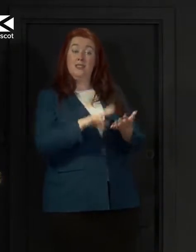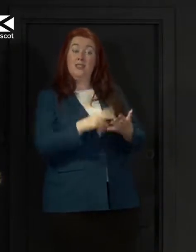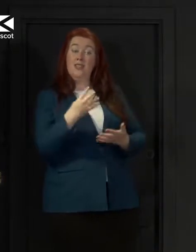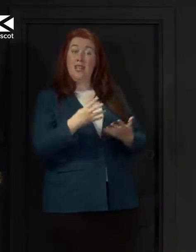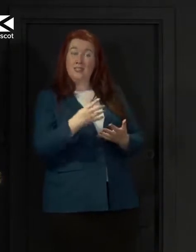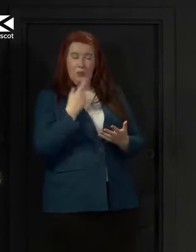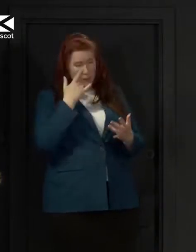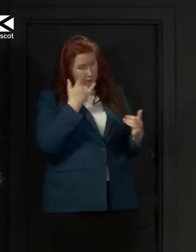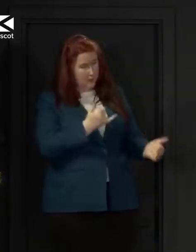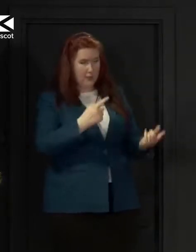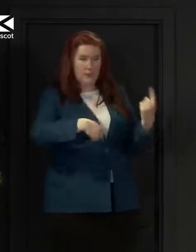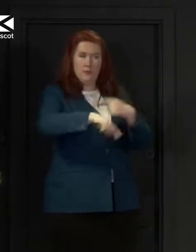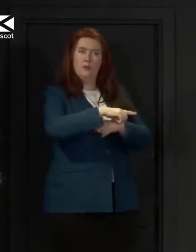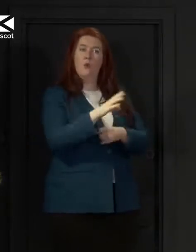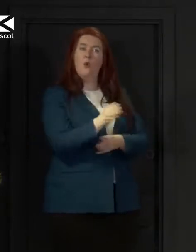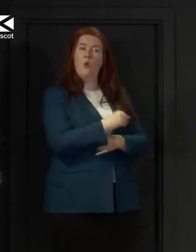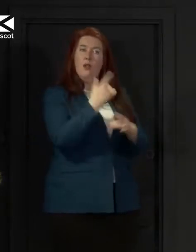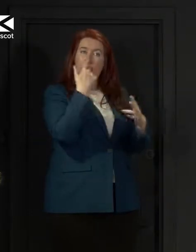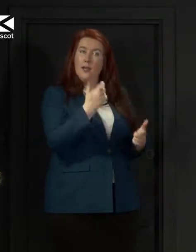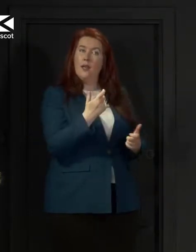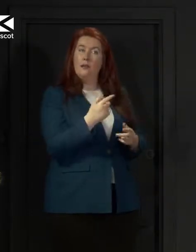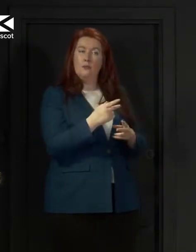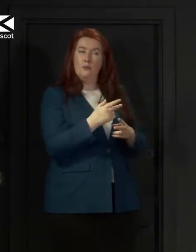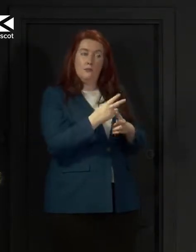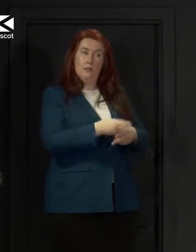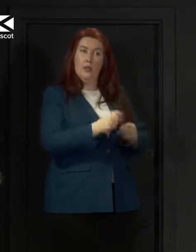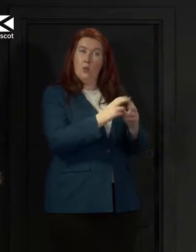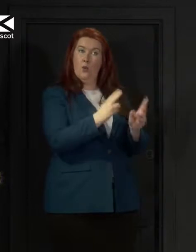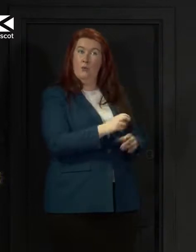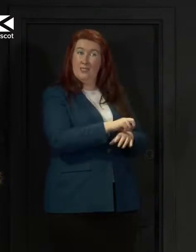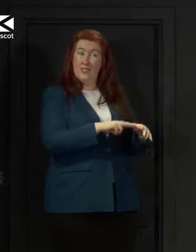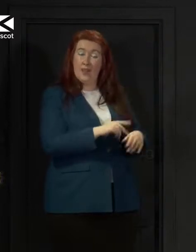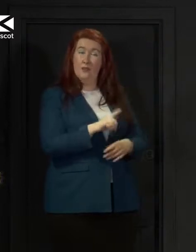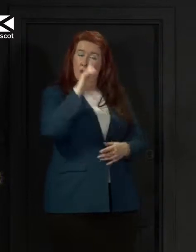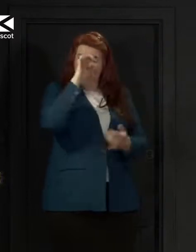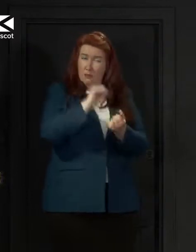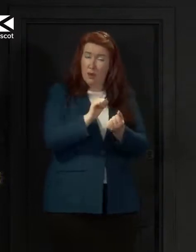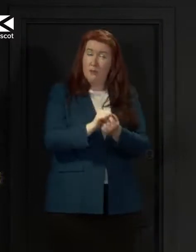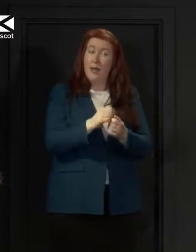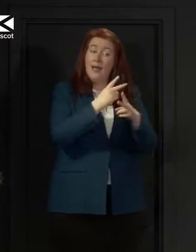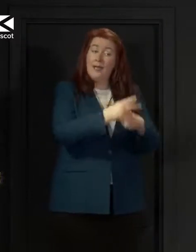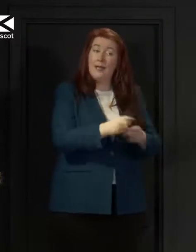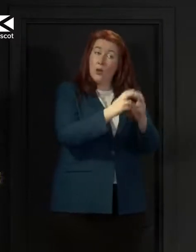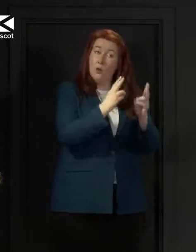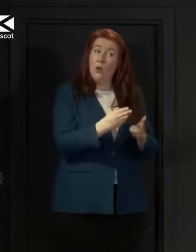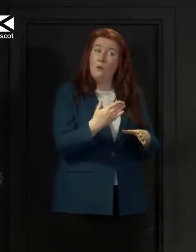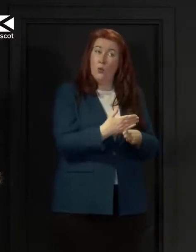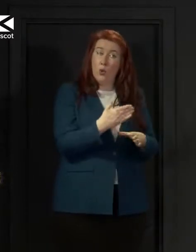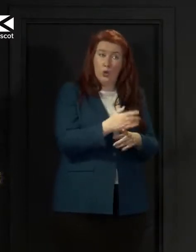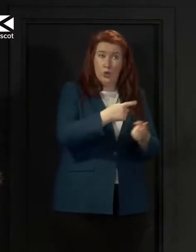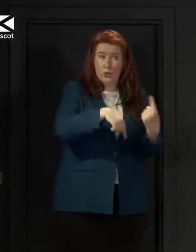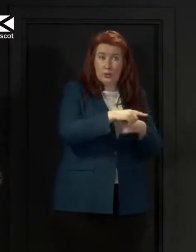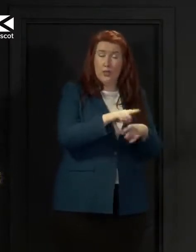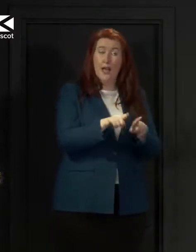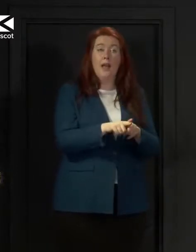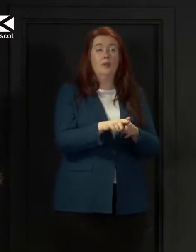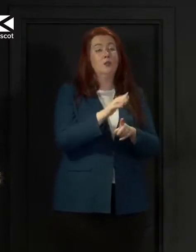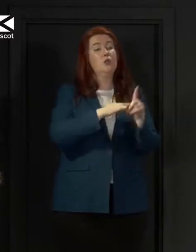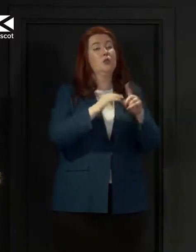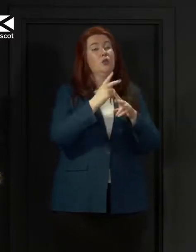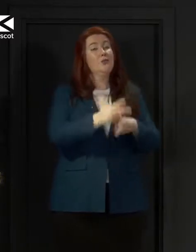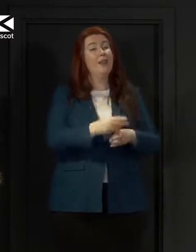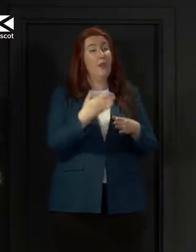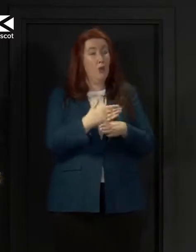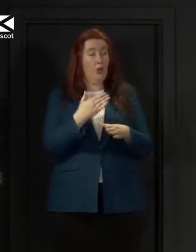across all the care homes remembering too that care home workers and social care workers have also always